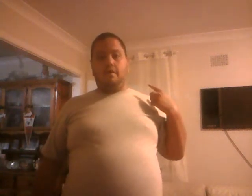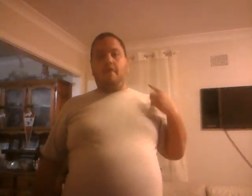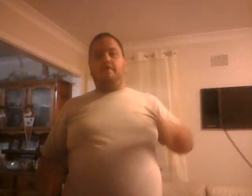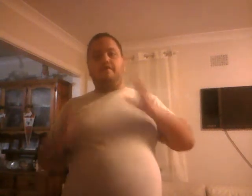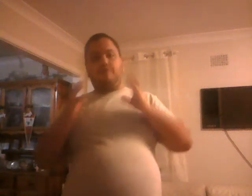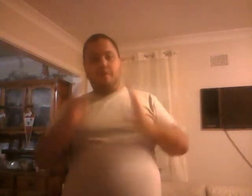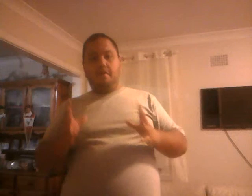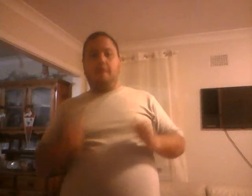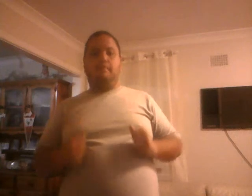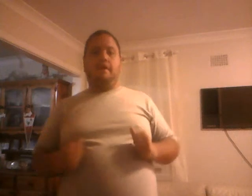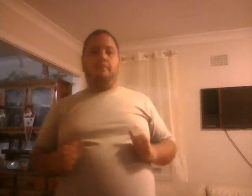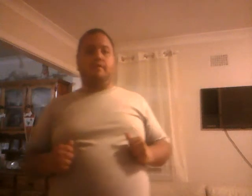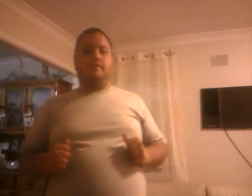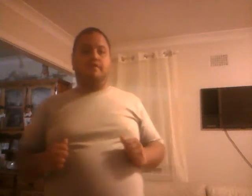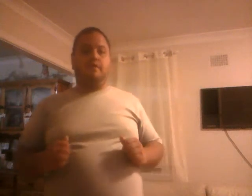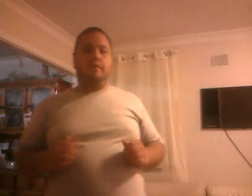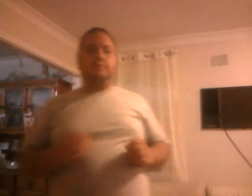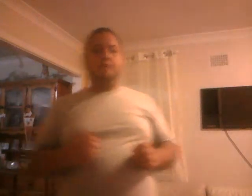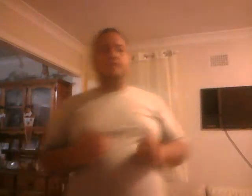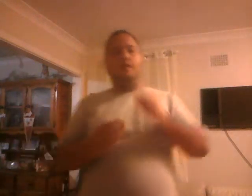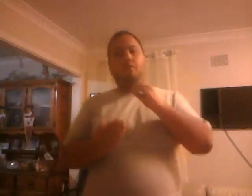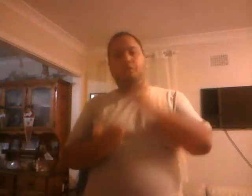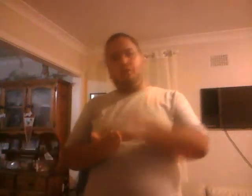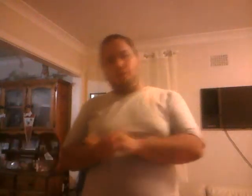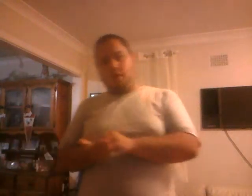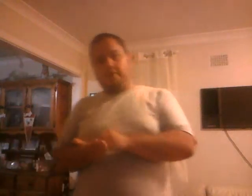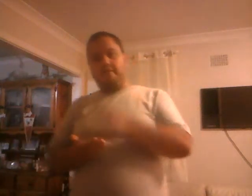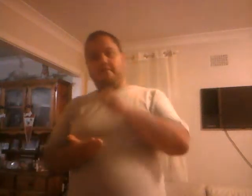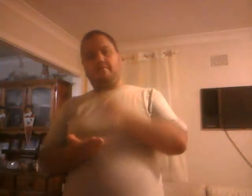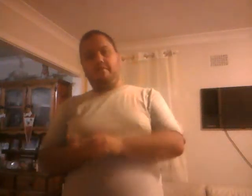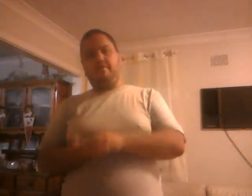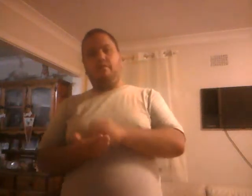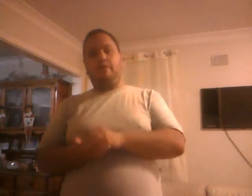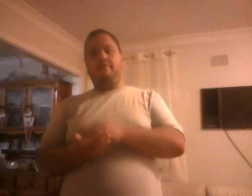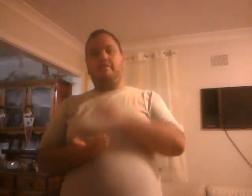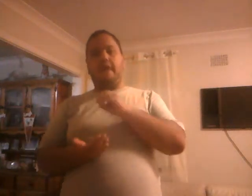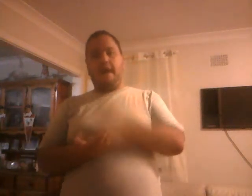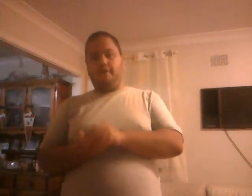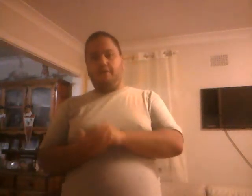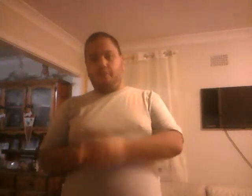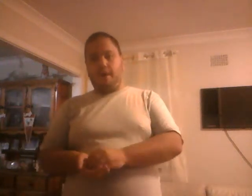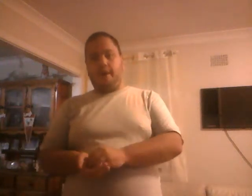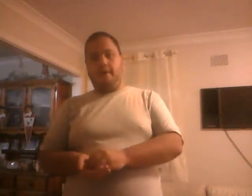There are so many people, so many people who want Mr. Robinson out of the way.